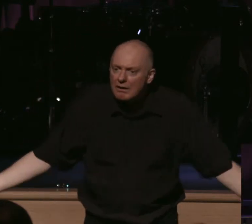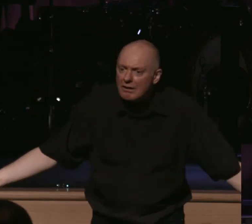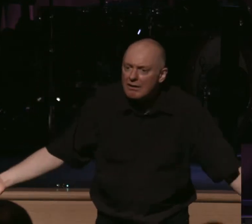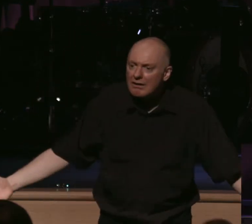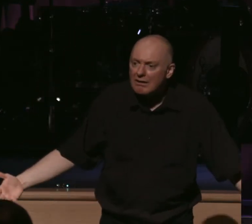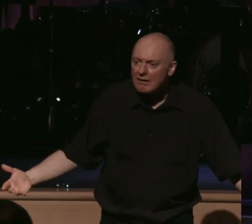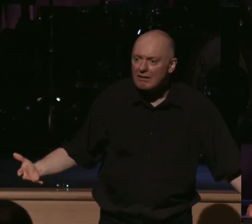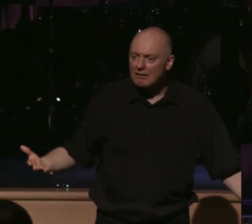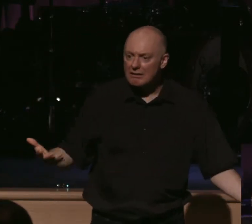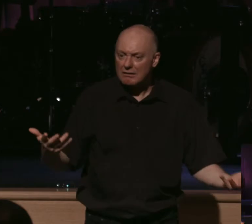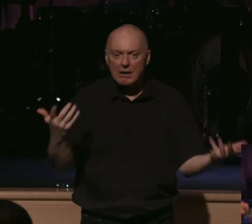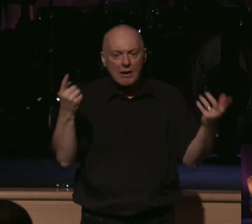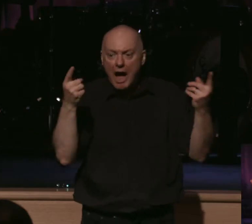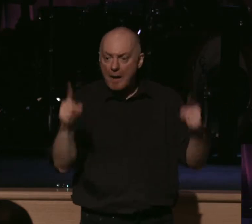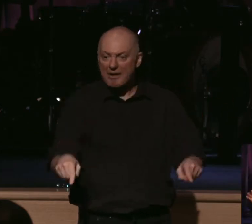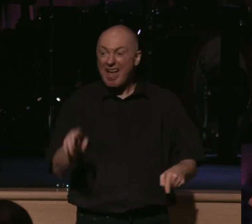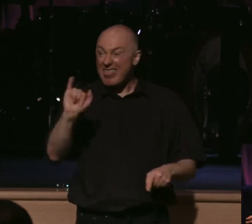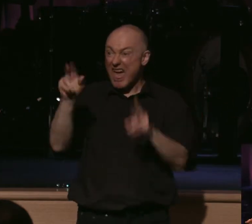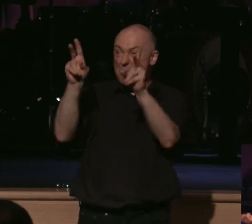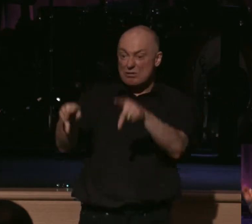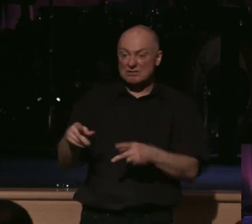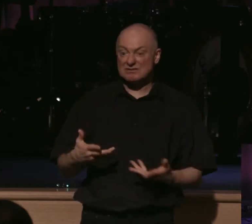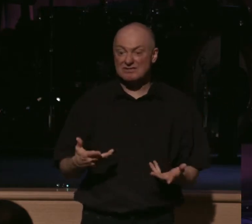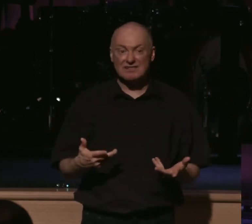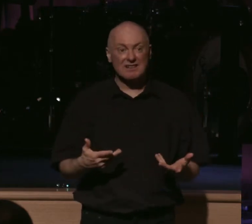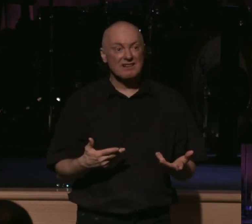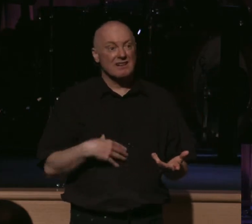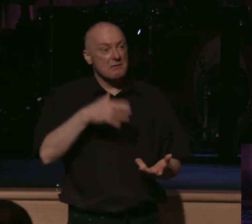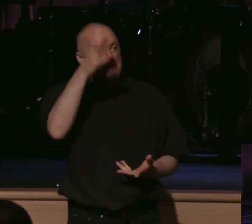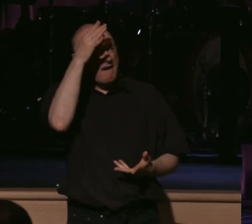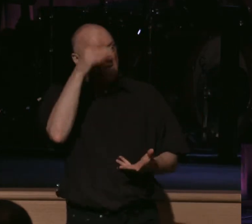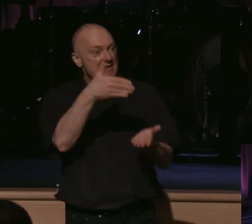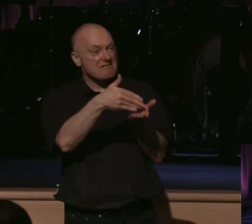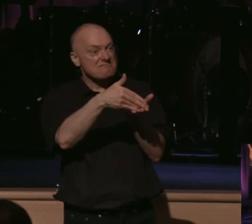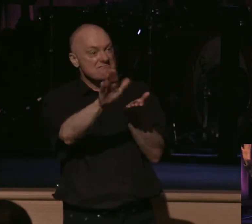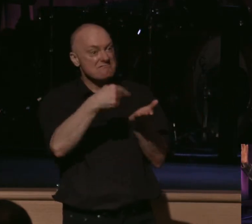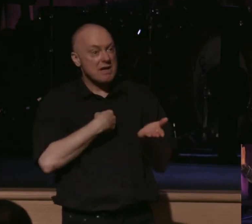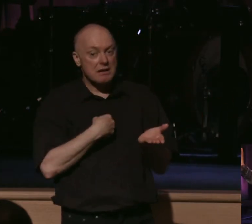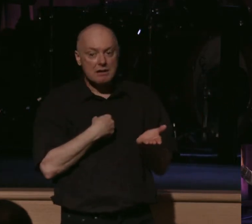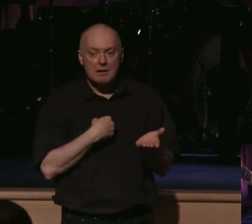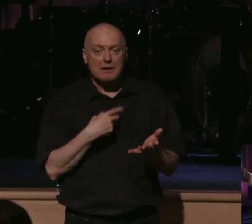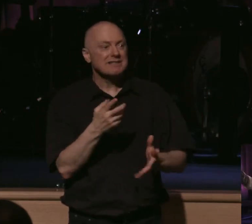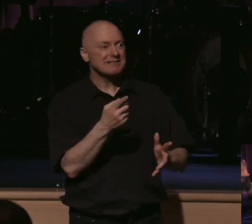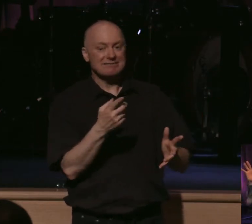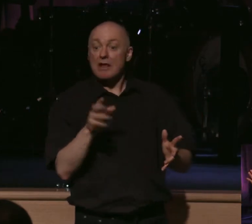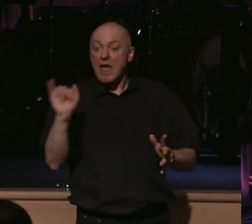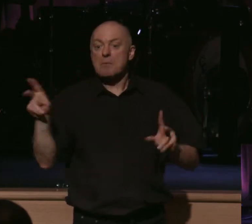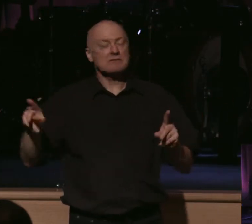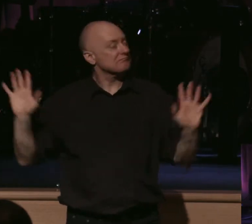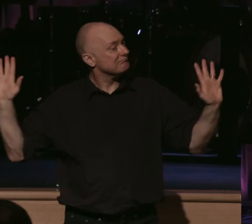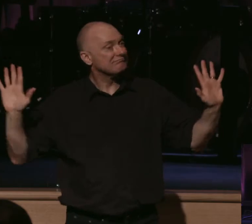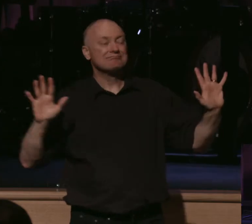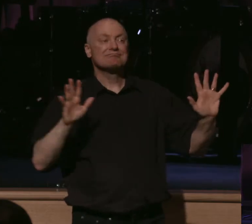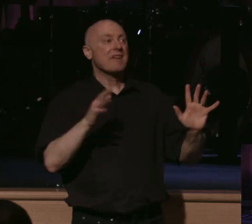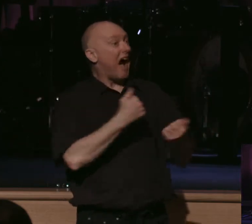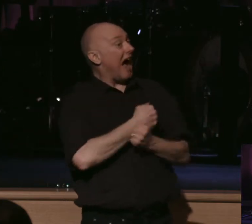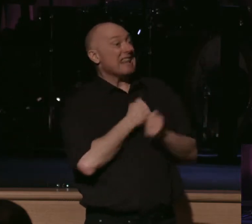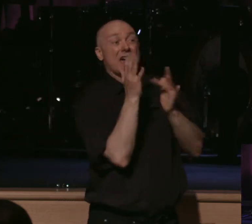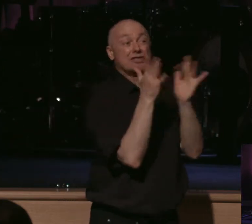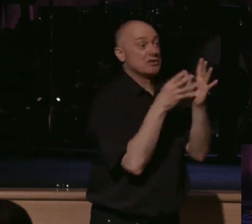At the end of the day, this individual is loving Christ more than the temporal love of his earthly